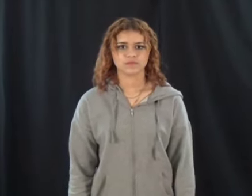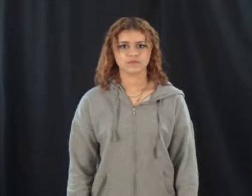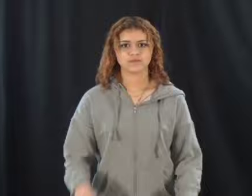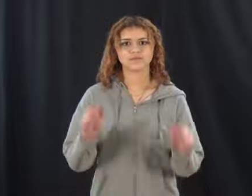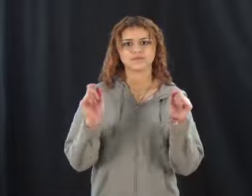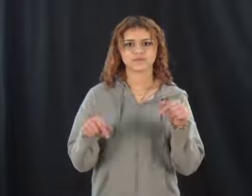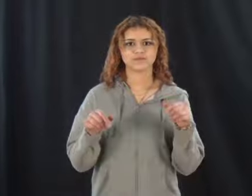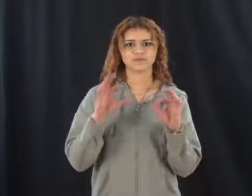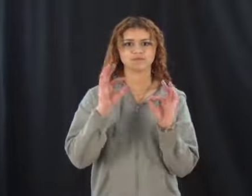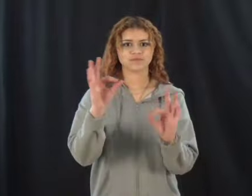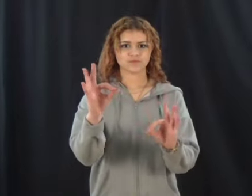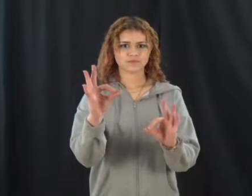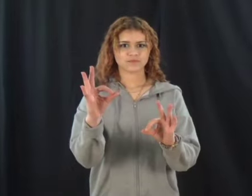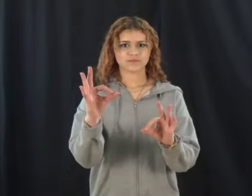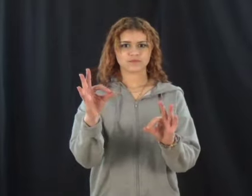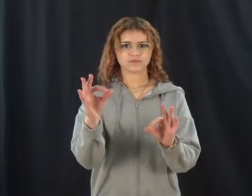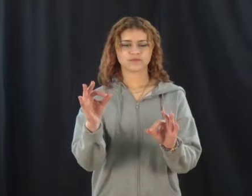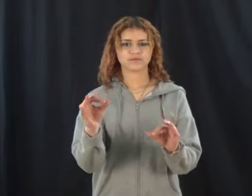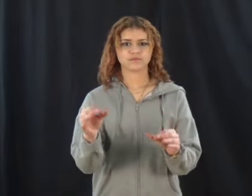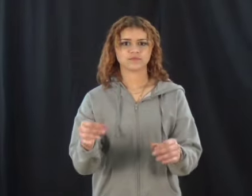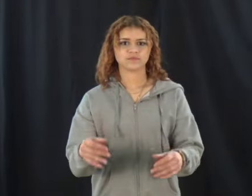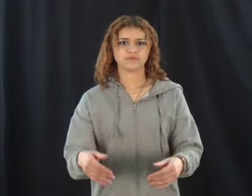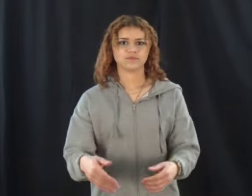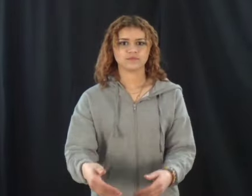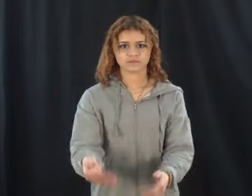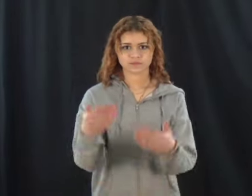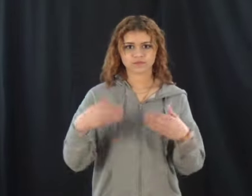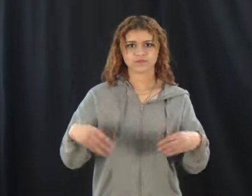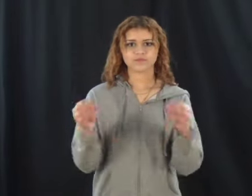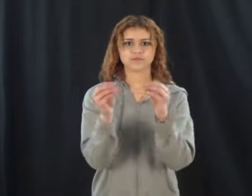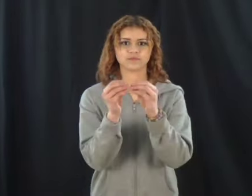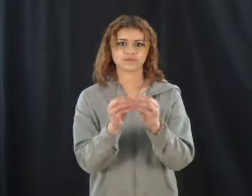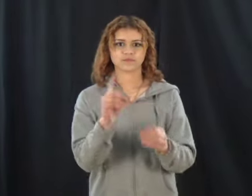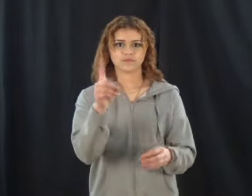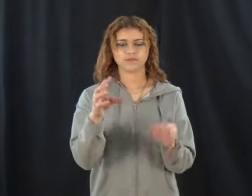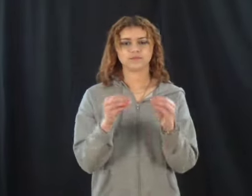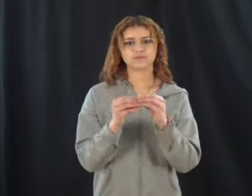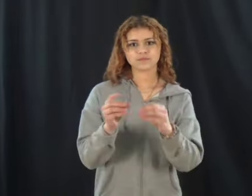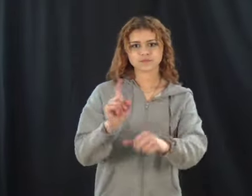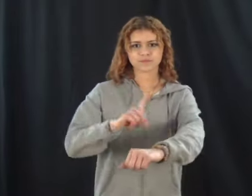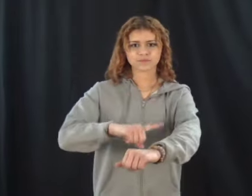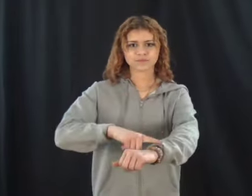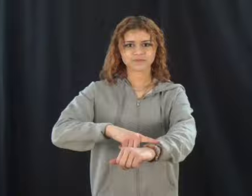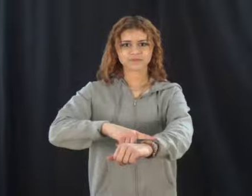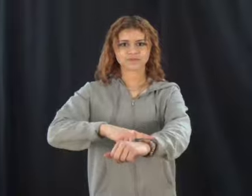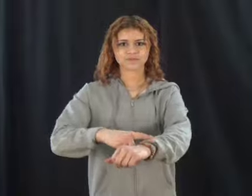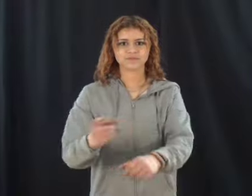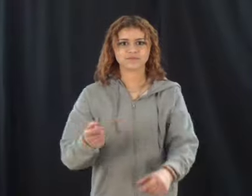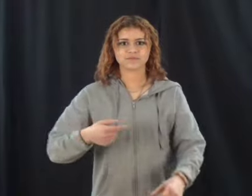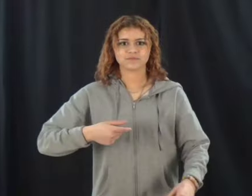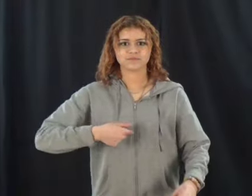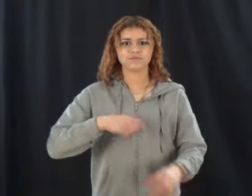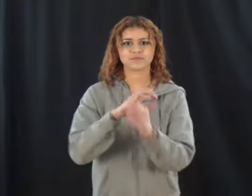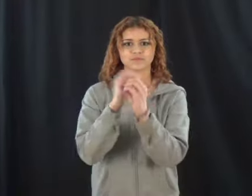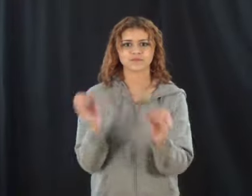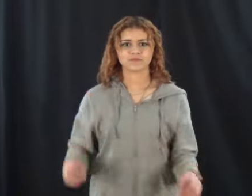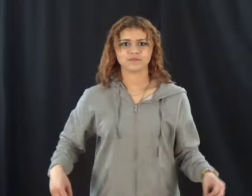This is perfect, come kiss me one more time I couldn't dream